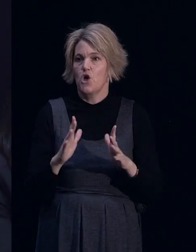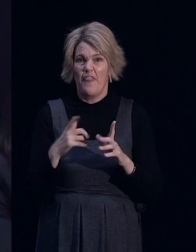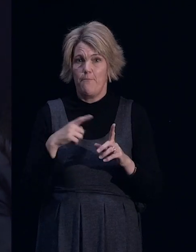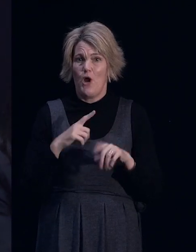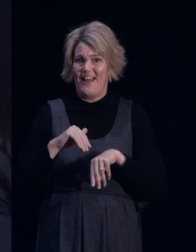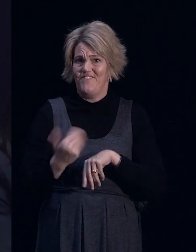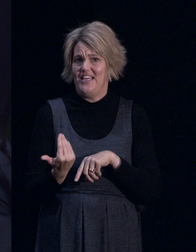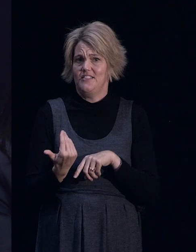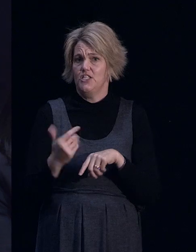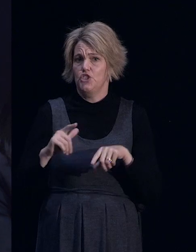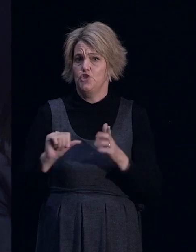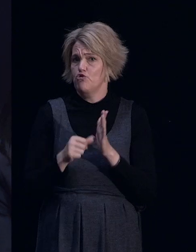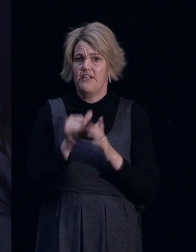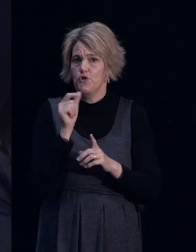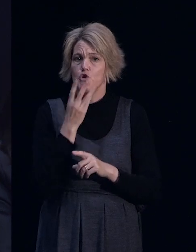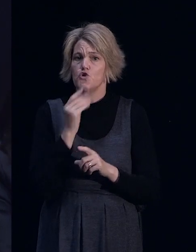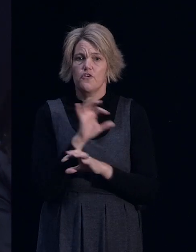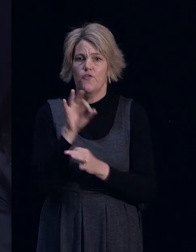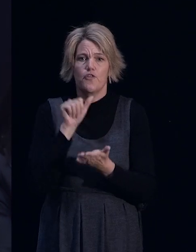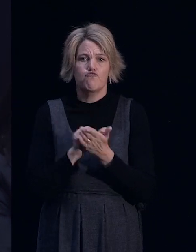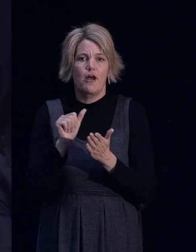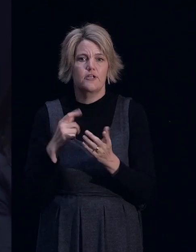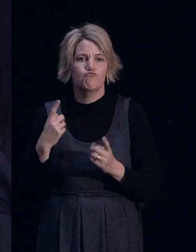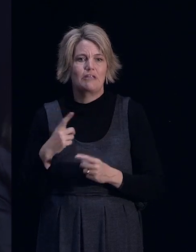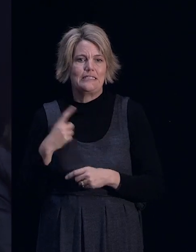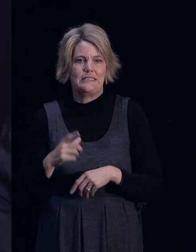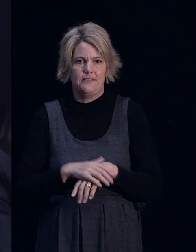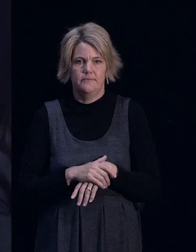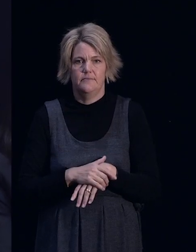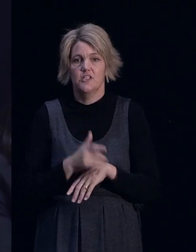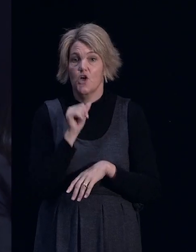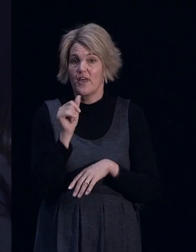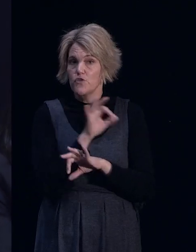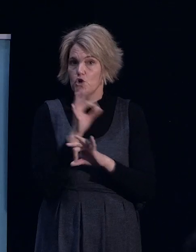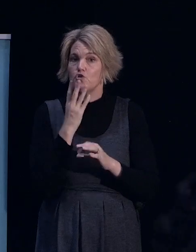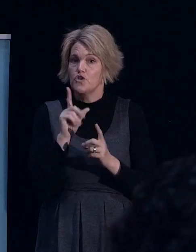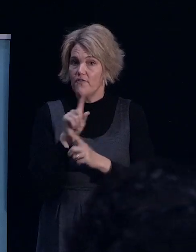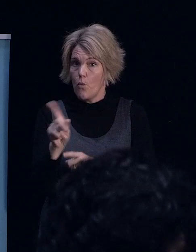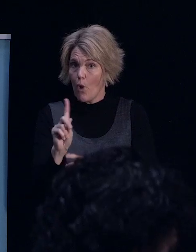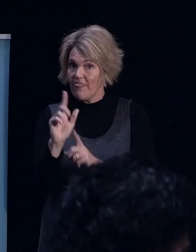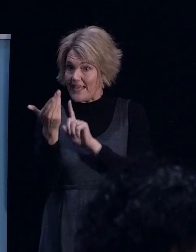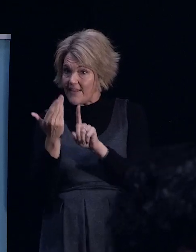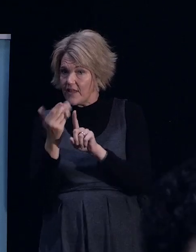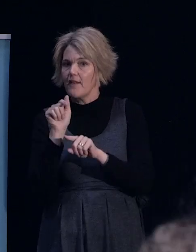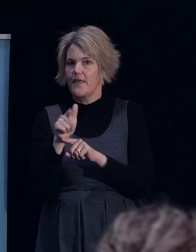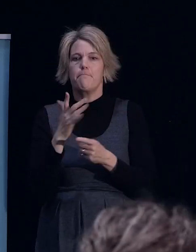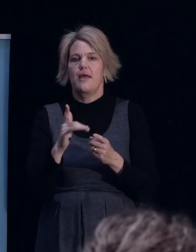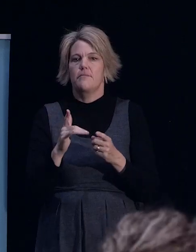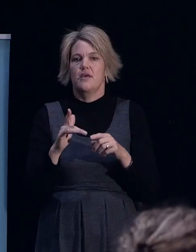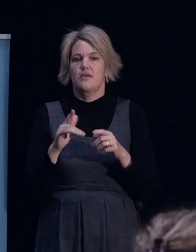a major retaining work, you may not receive full insurance if you don't use those funds for the correct purpose. Okay, so look,